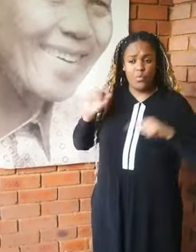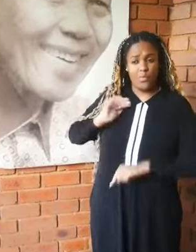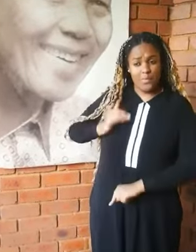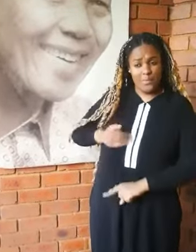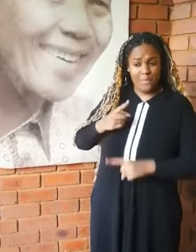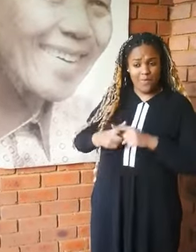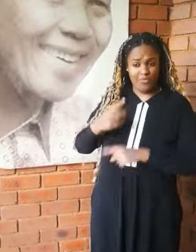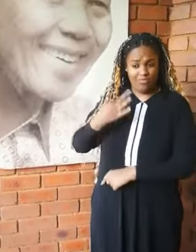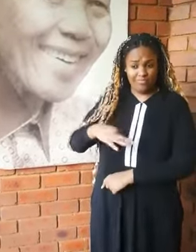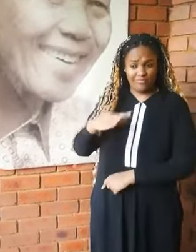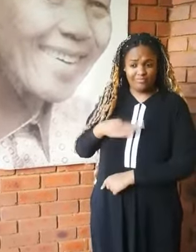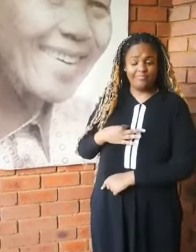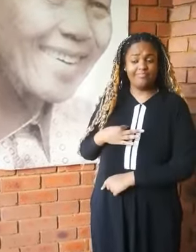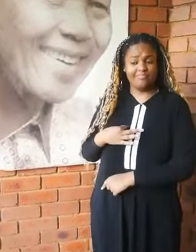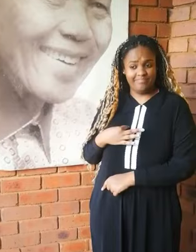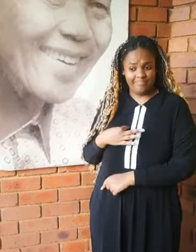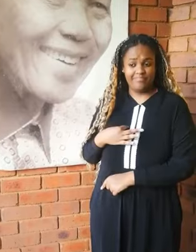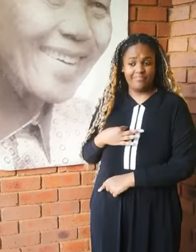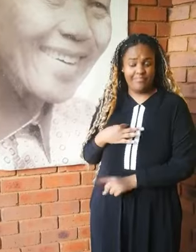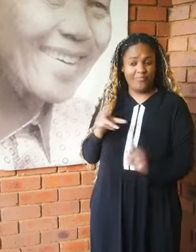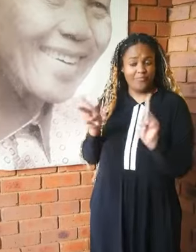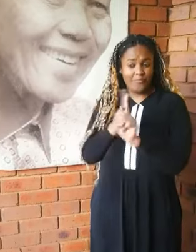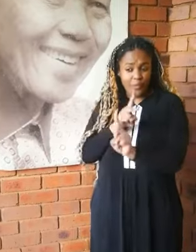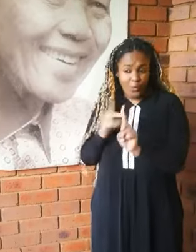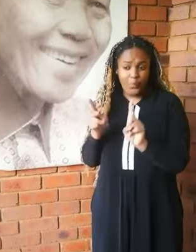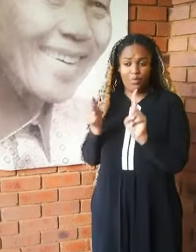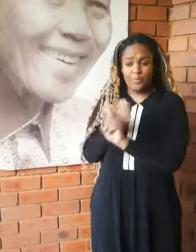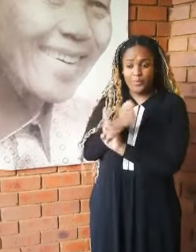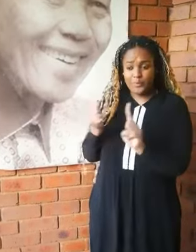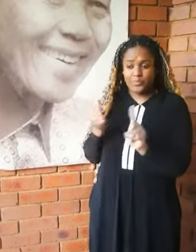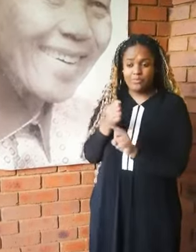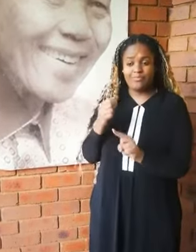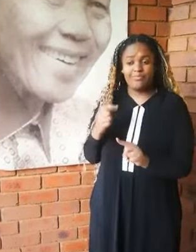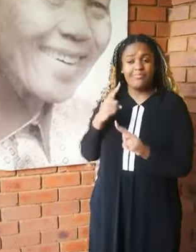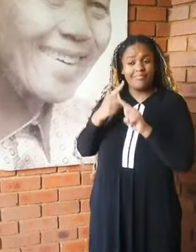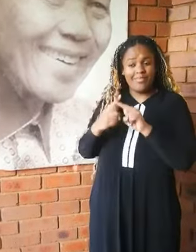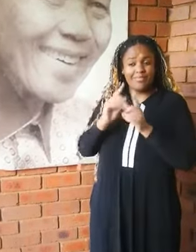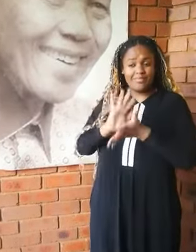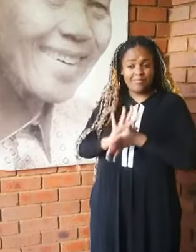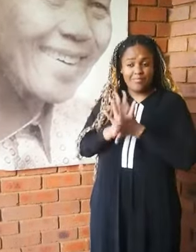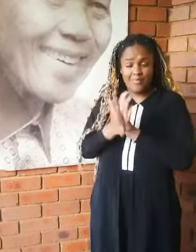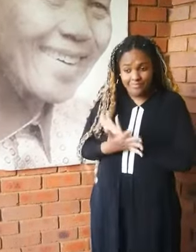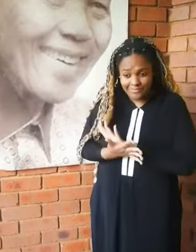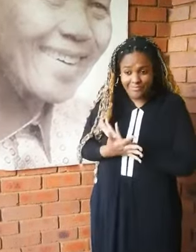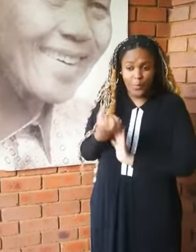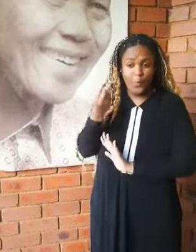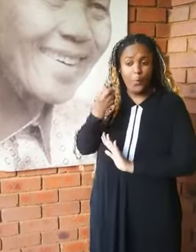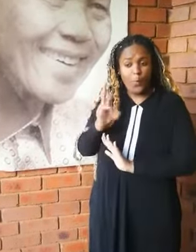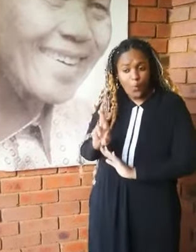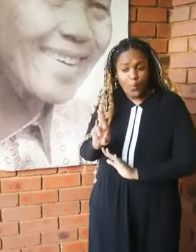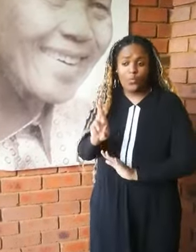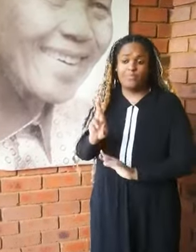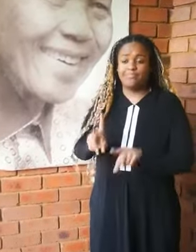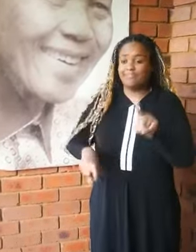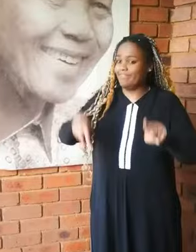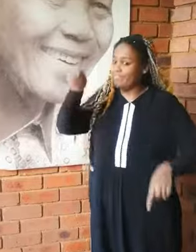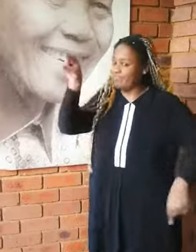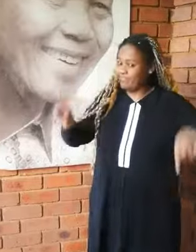Contributing factors include the lower economic and social status of women and girls, gender